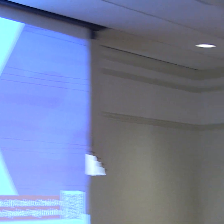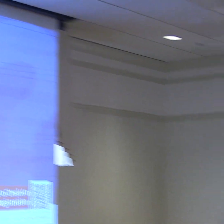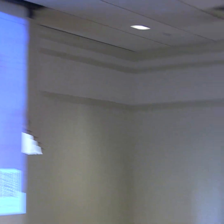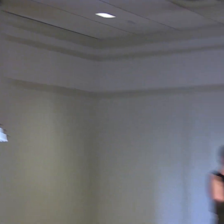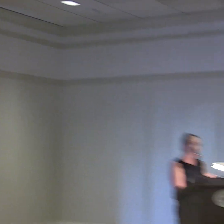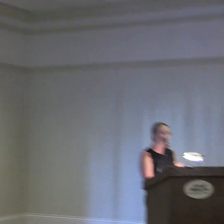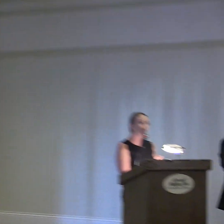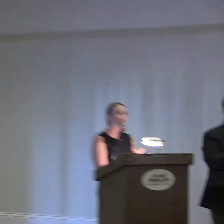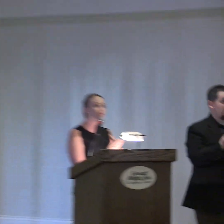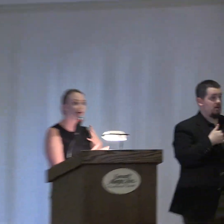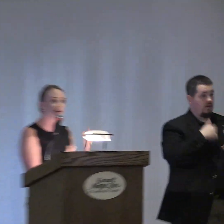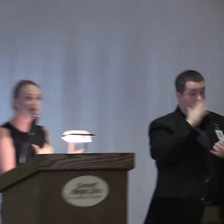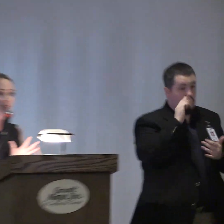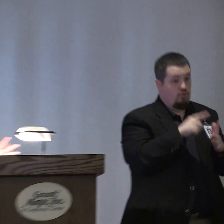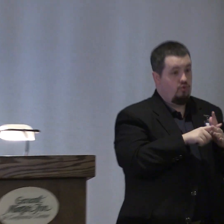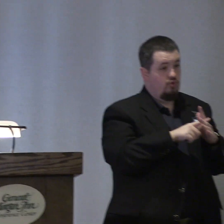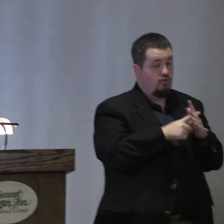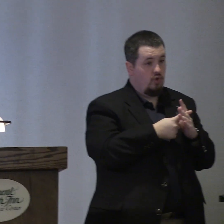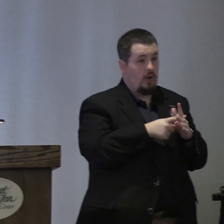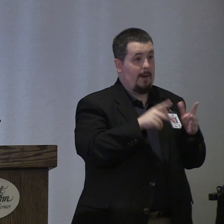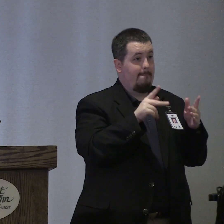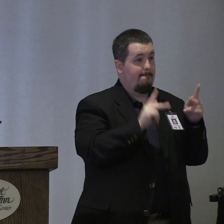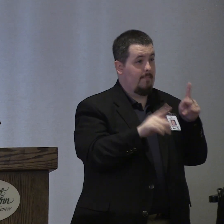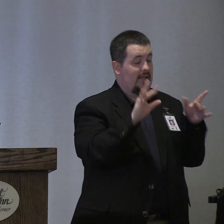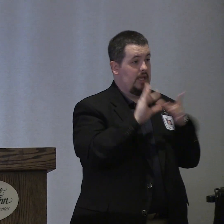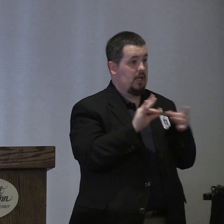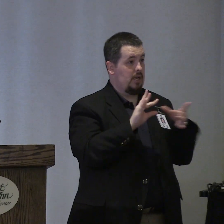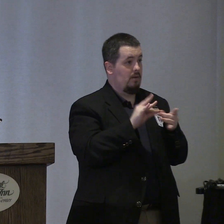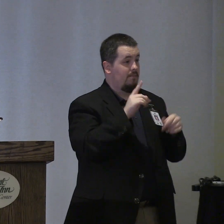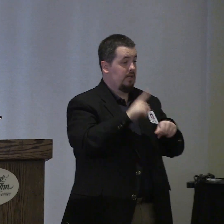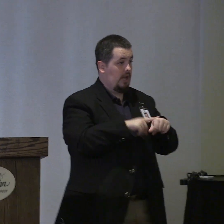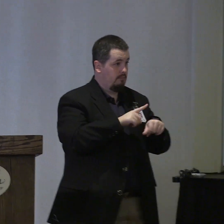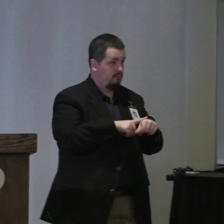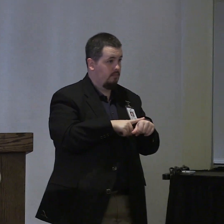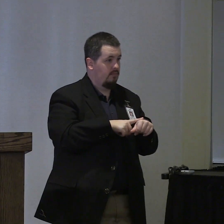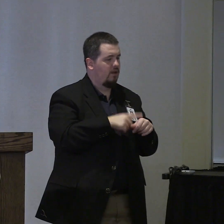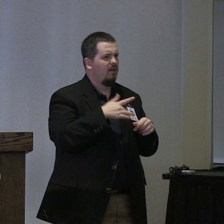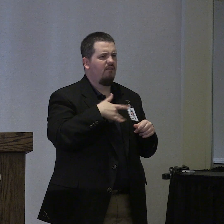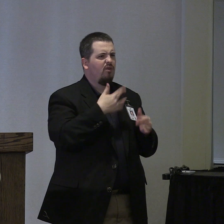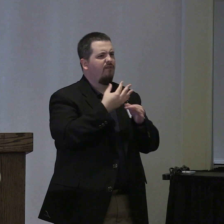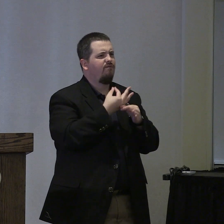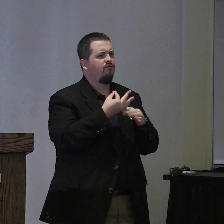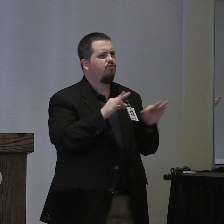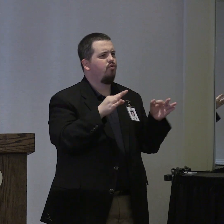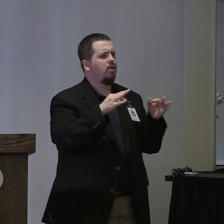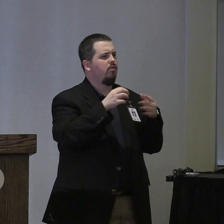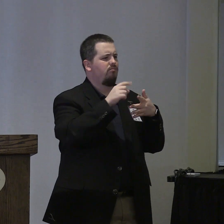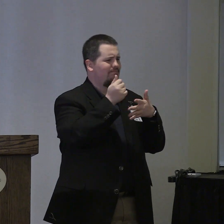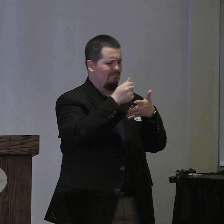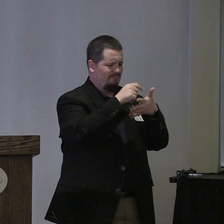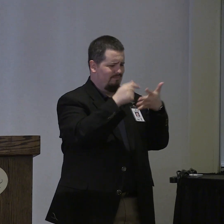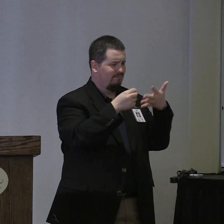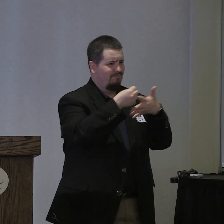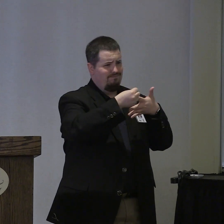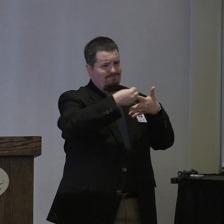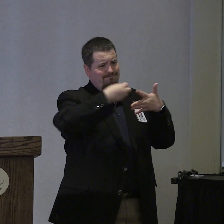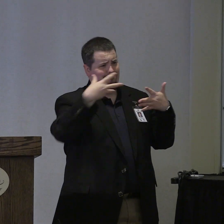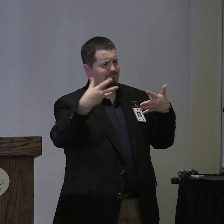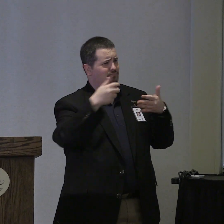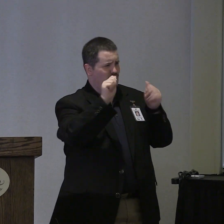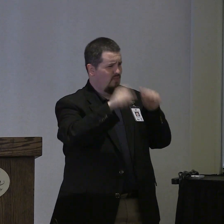at this moment in time i'm going to start kind of the public comment period feel free to expound upon anything we've talked about